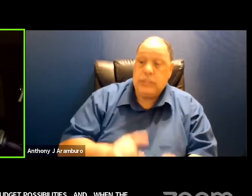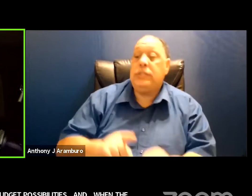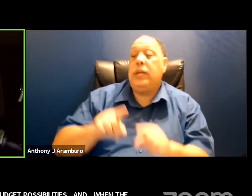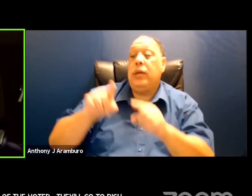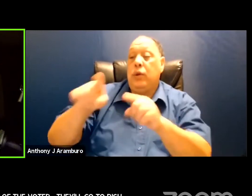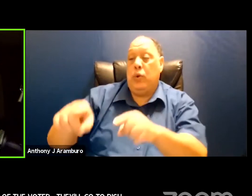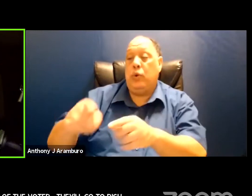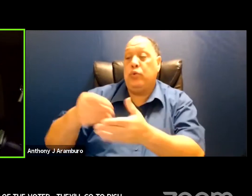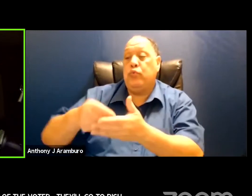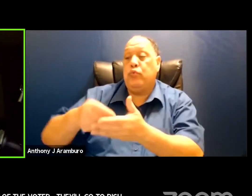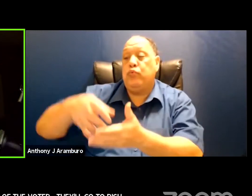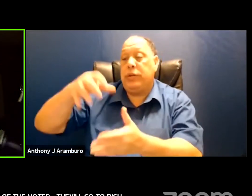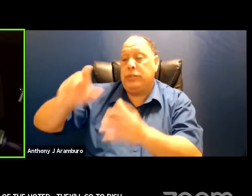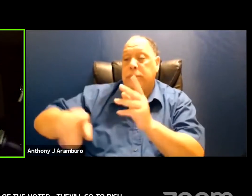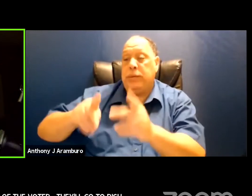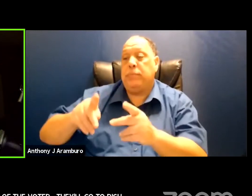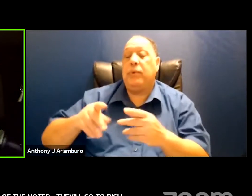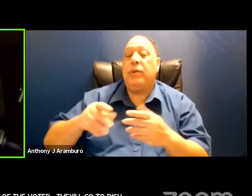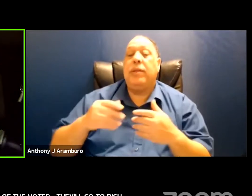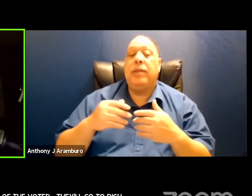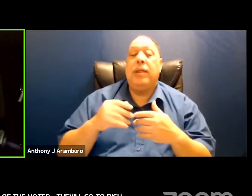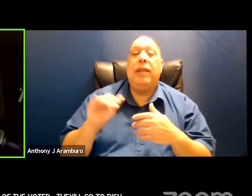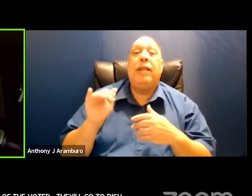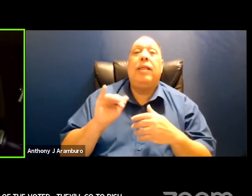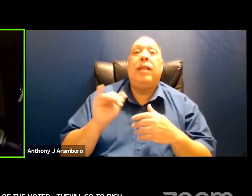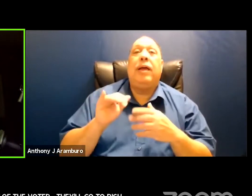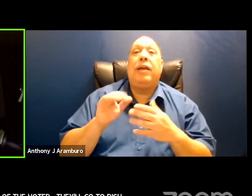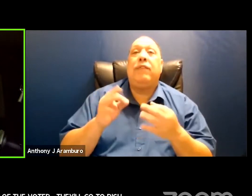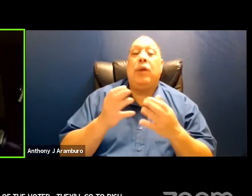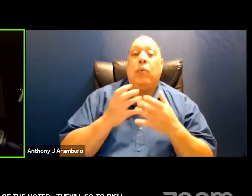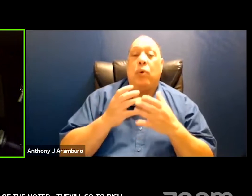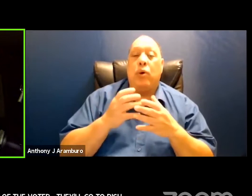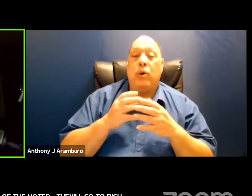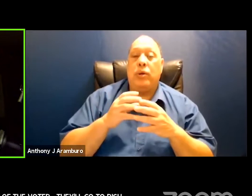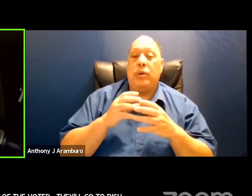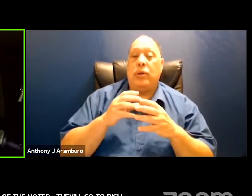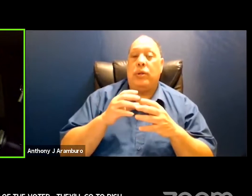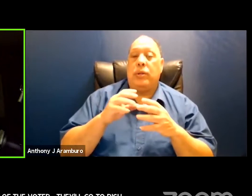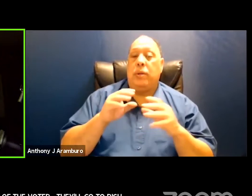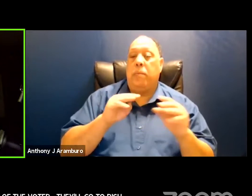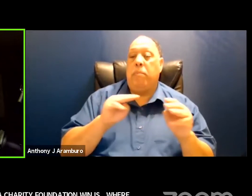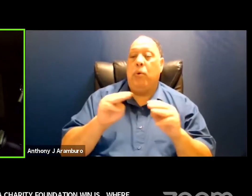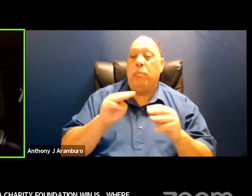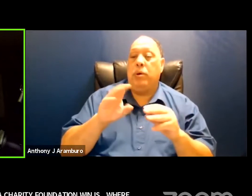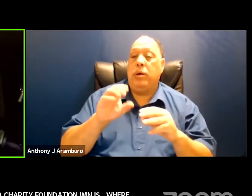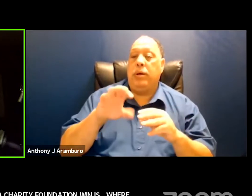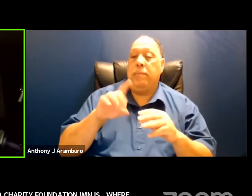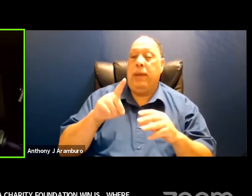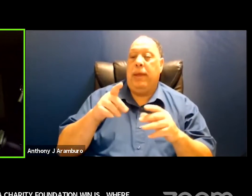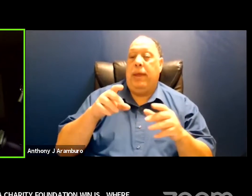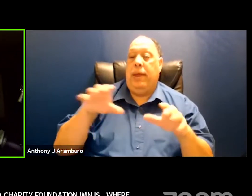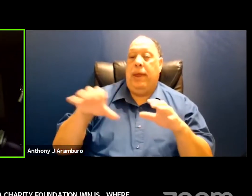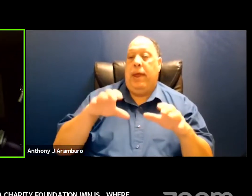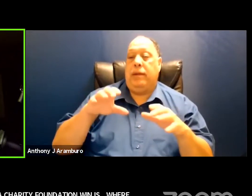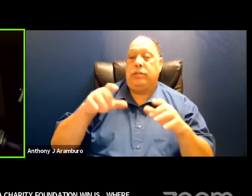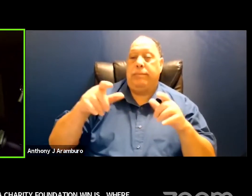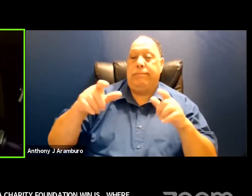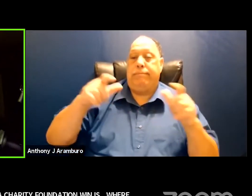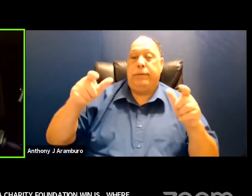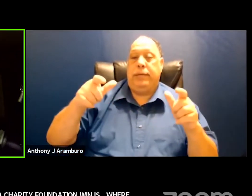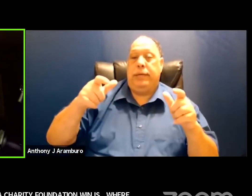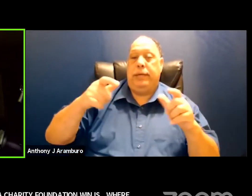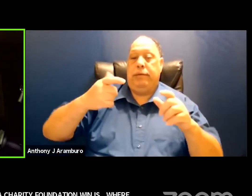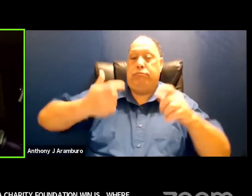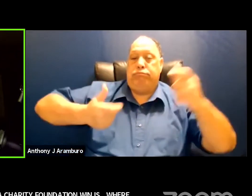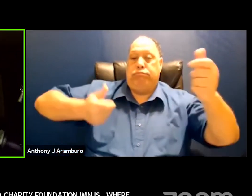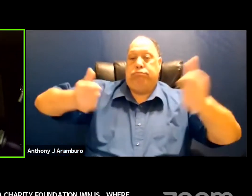foundation which is where they get like uh their mobile command action squad big vehicle looking